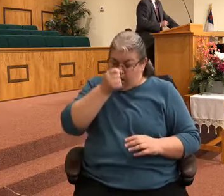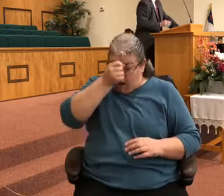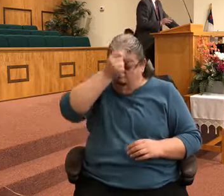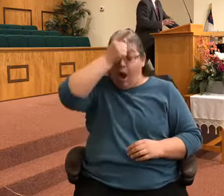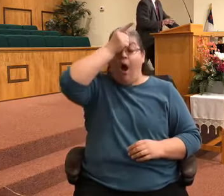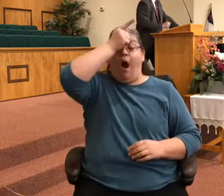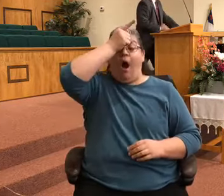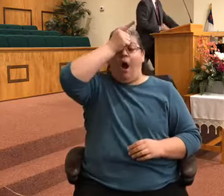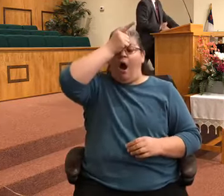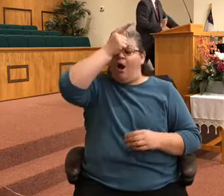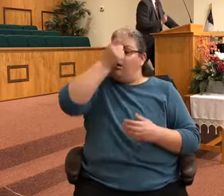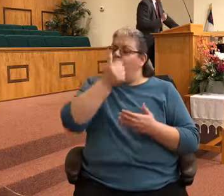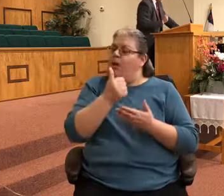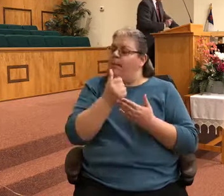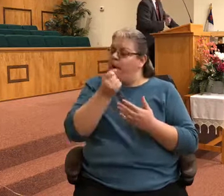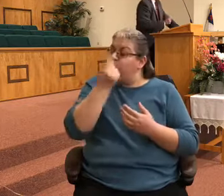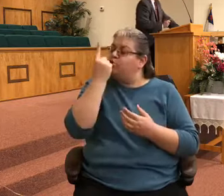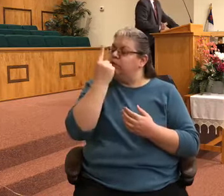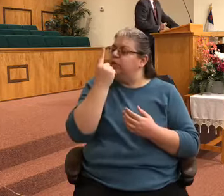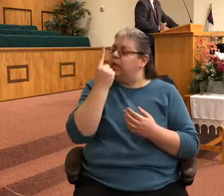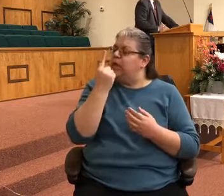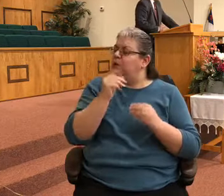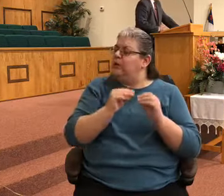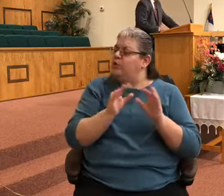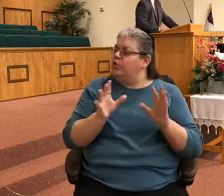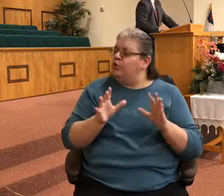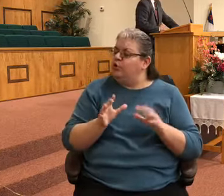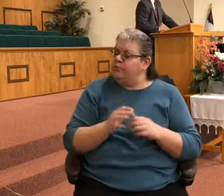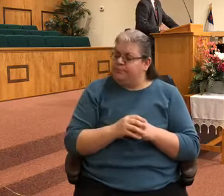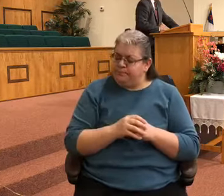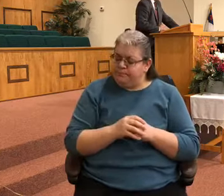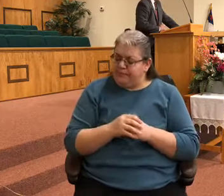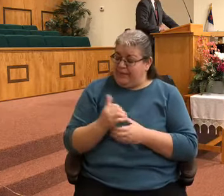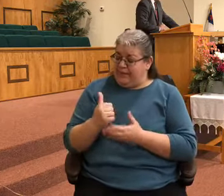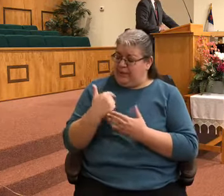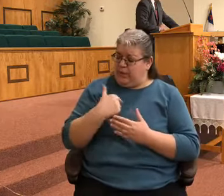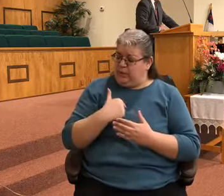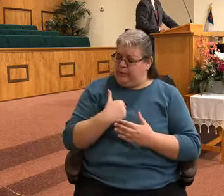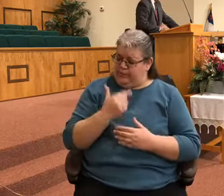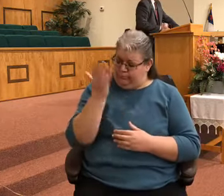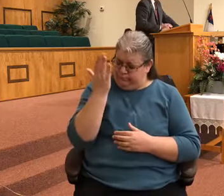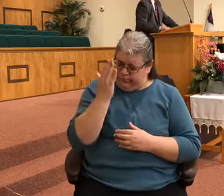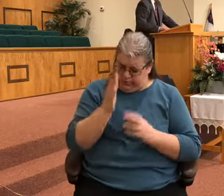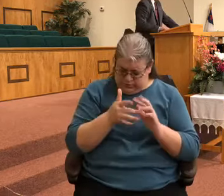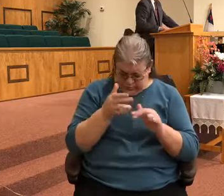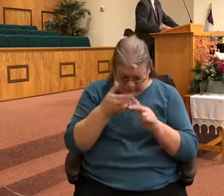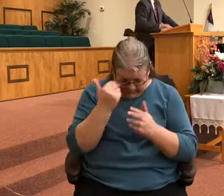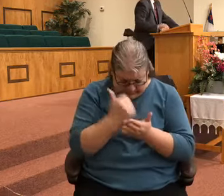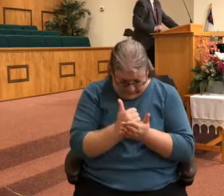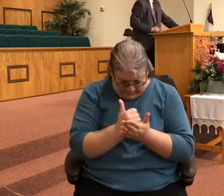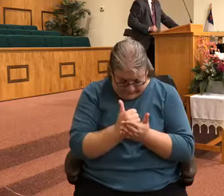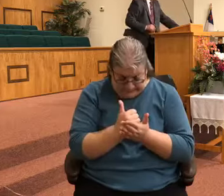Speak to hearts now. Help me to speak. I ask this in Jesus' name. Amen. You receive it.